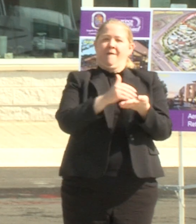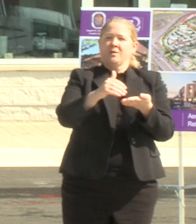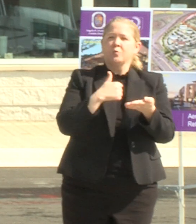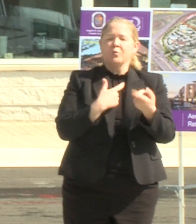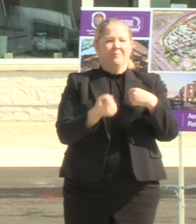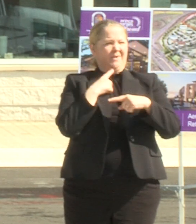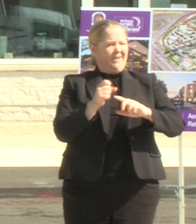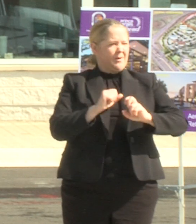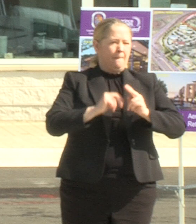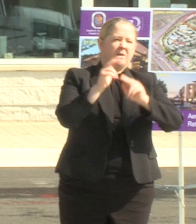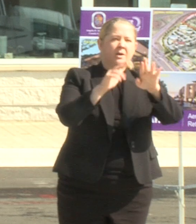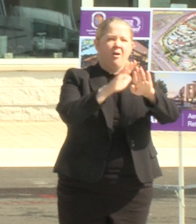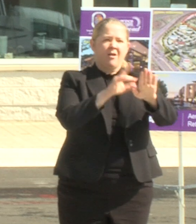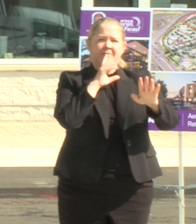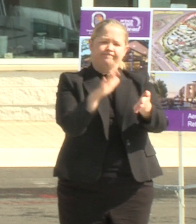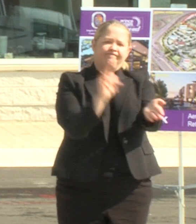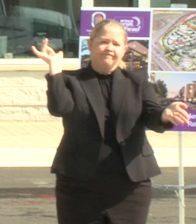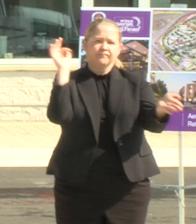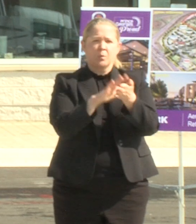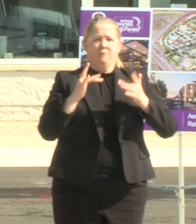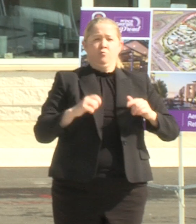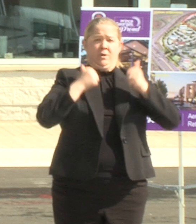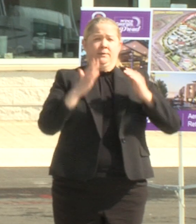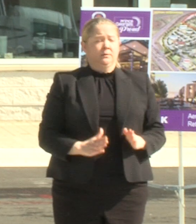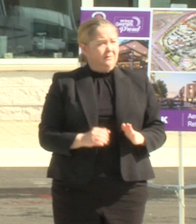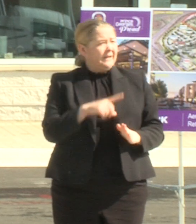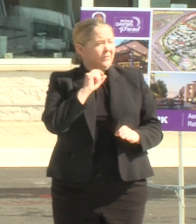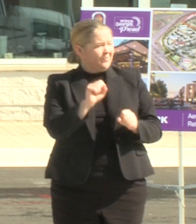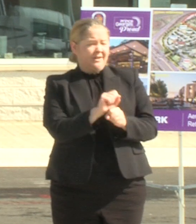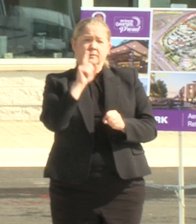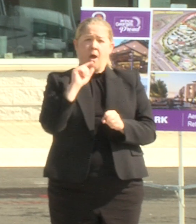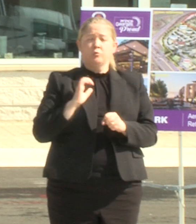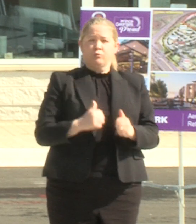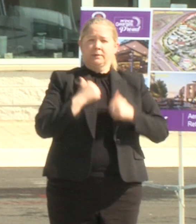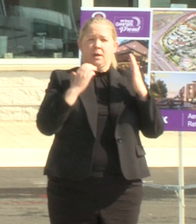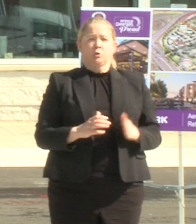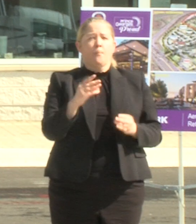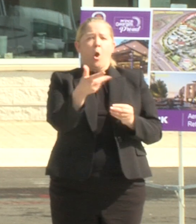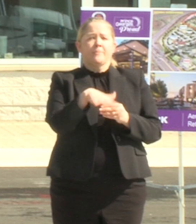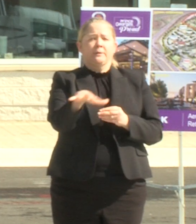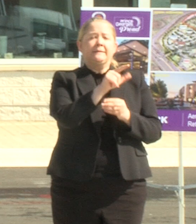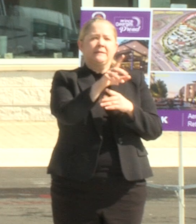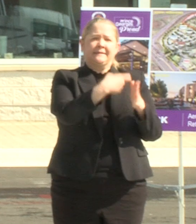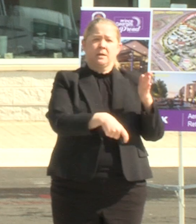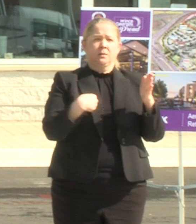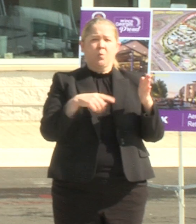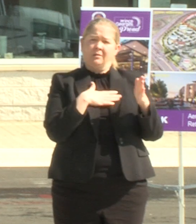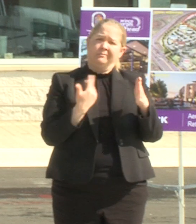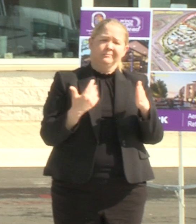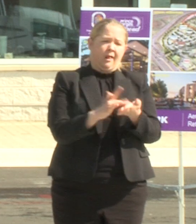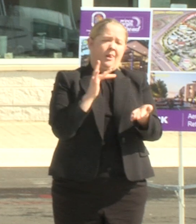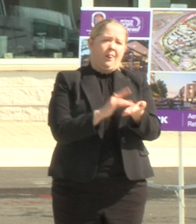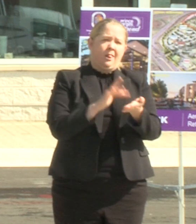backs of Prince Georgians really because we because of the residential property taxes that you pay we we on the backs of Prince Georgians for